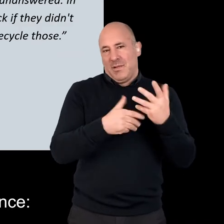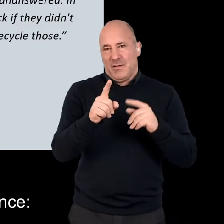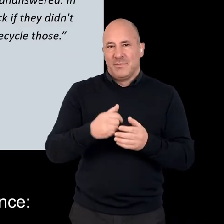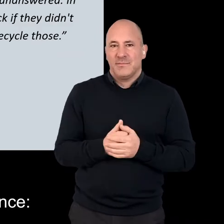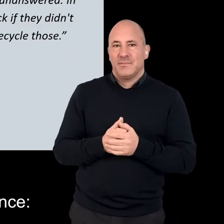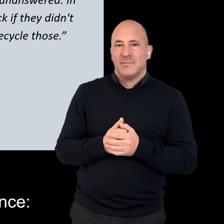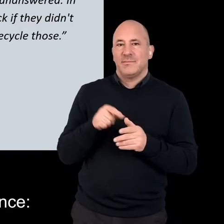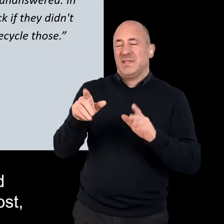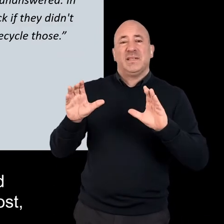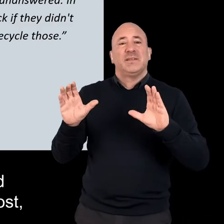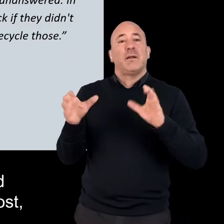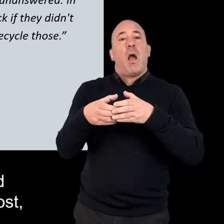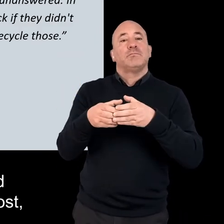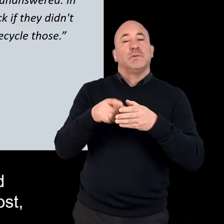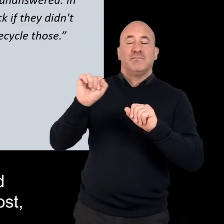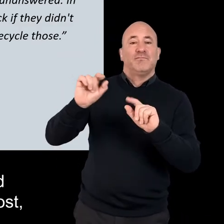of their experience.